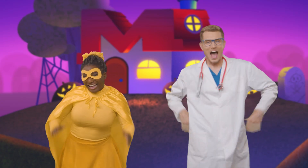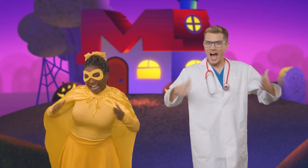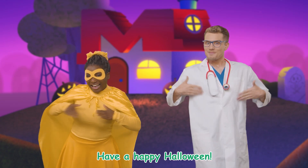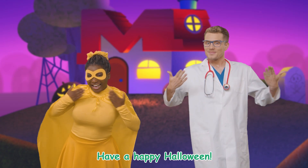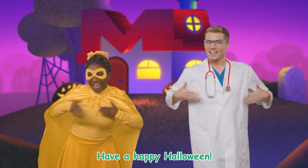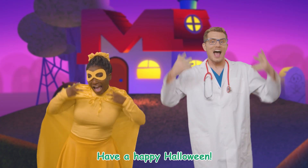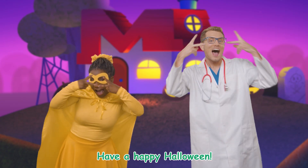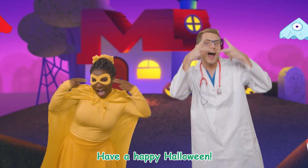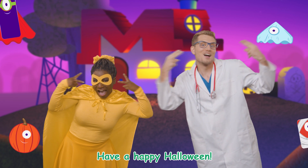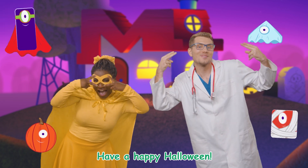Have a happy Halloween!